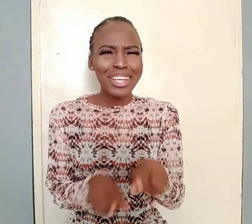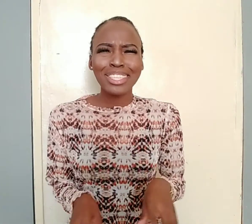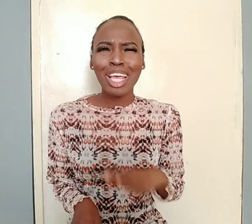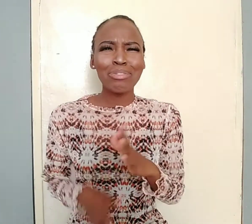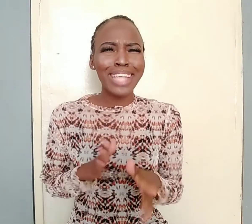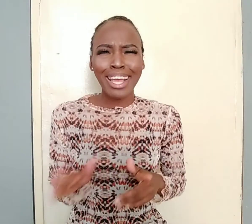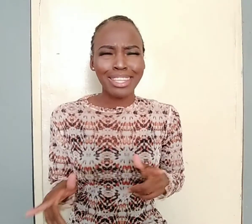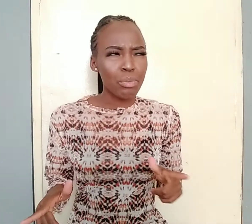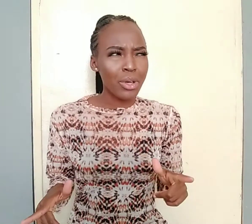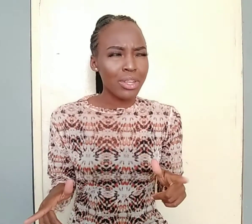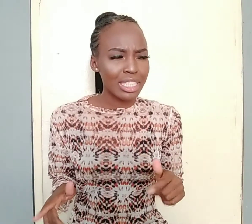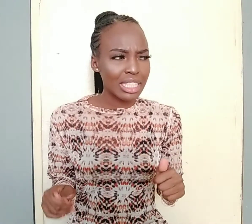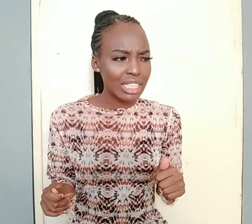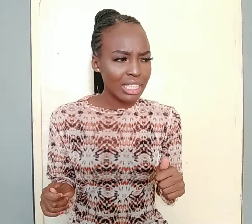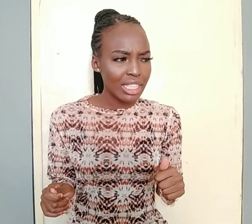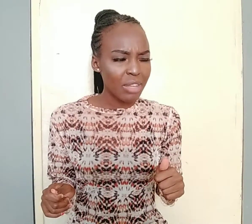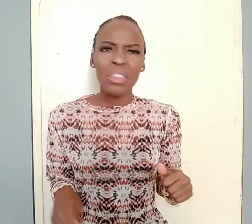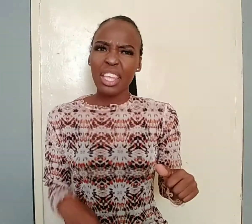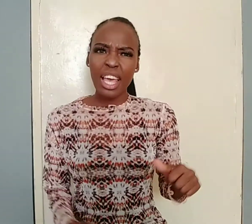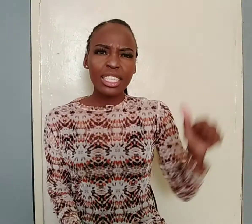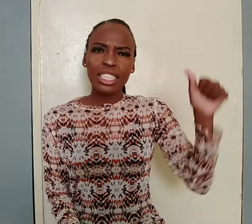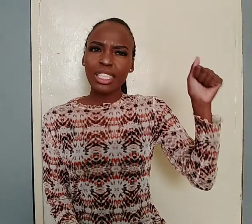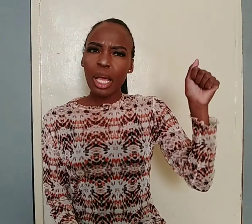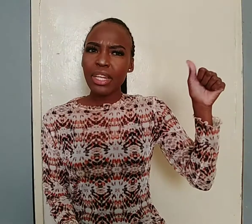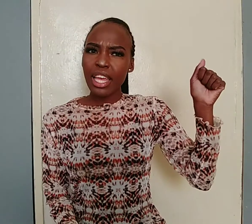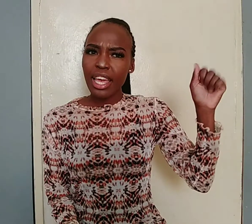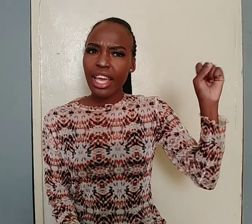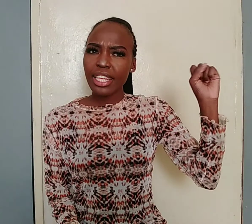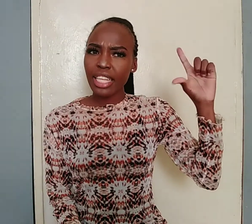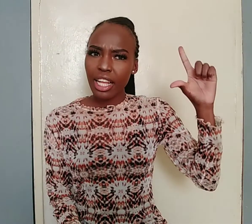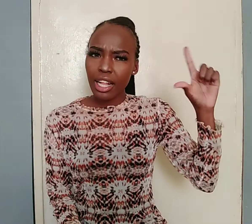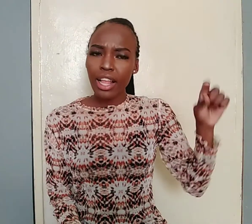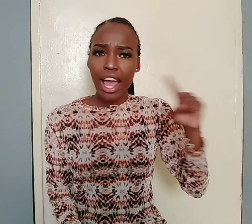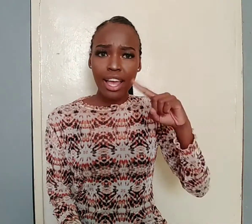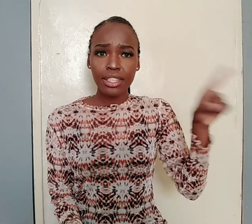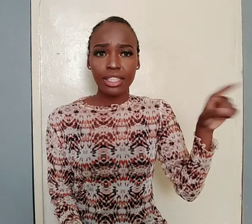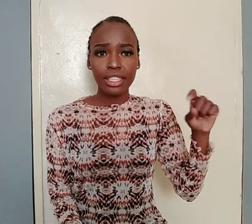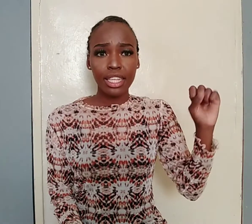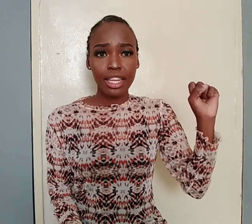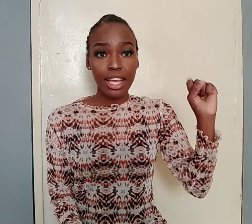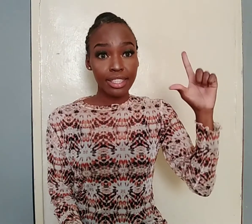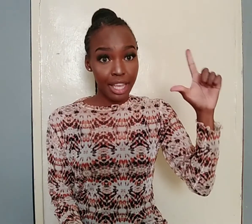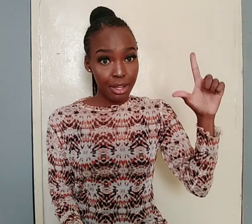Same sign, to be honest. Yeah, this is the same in A, S, L and in Z, S, L.